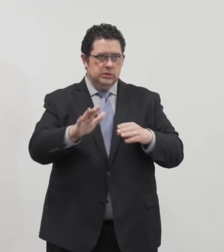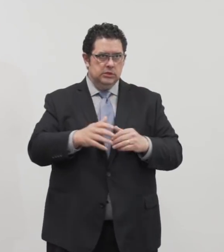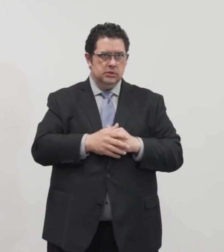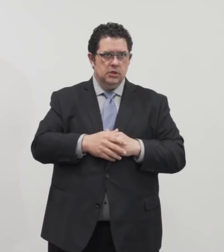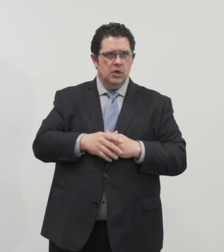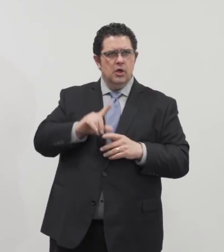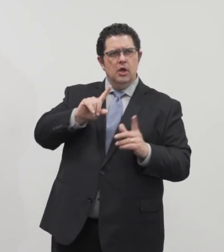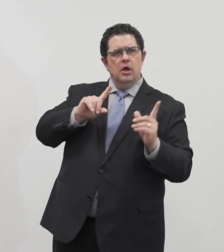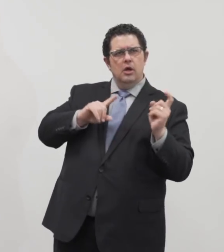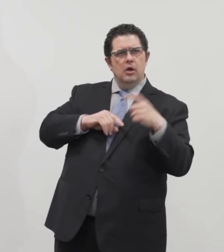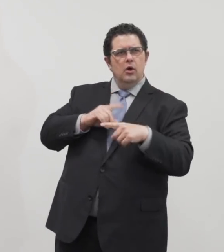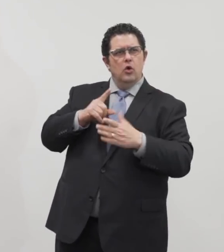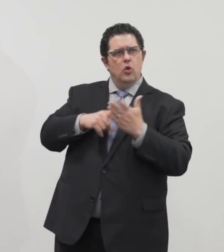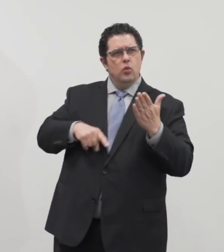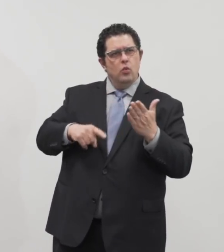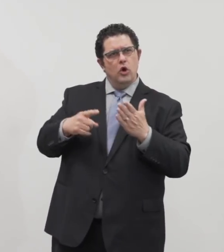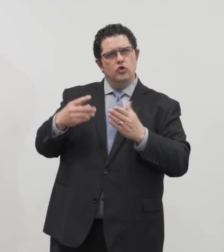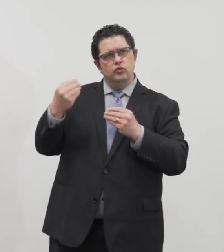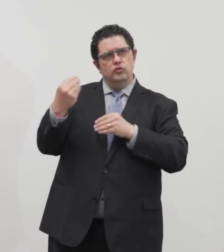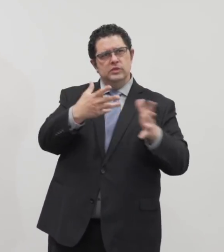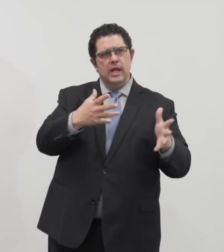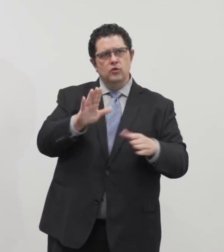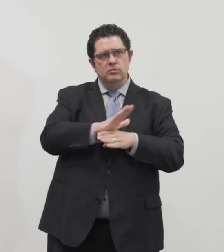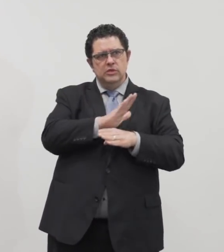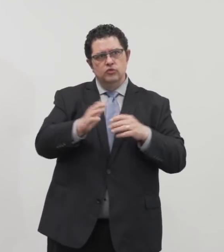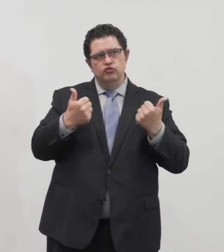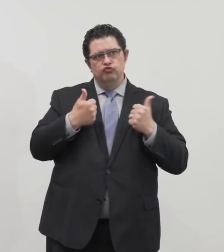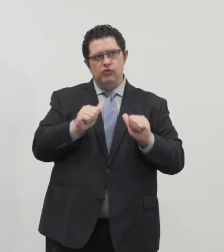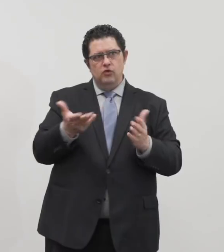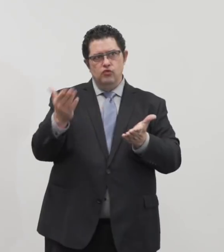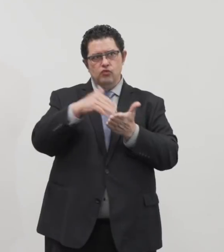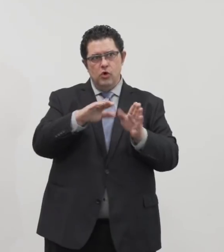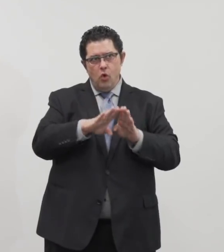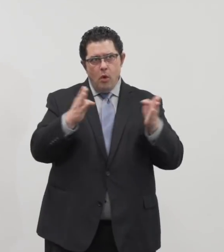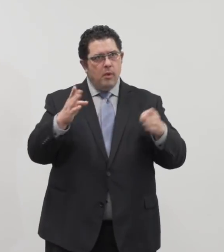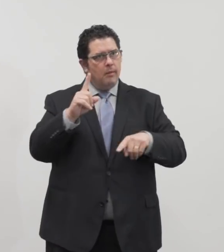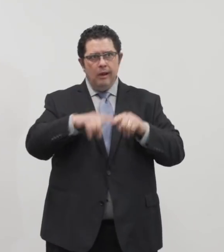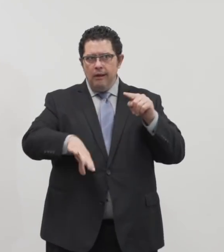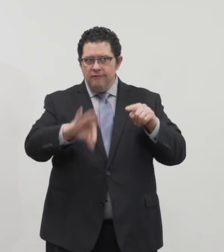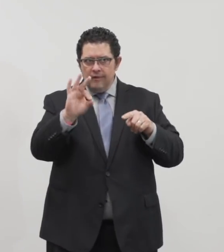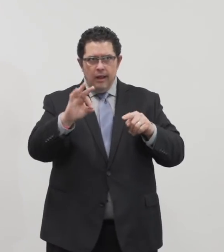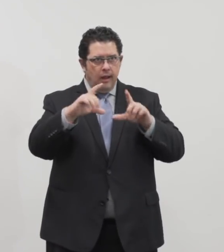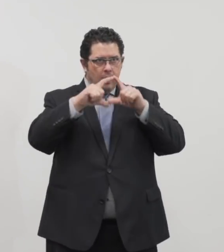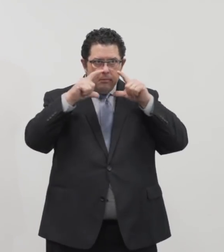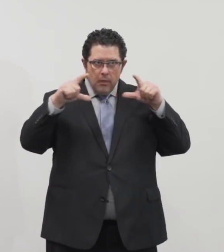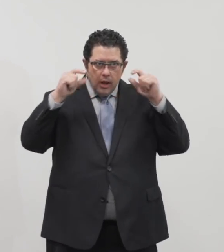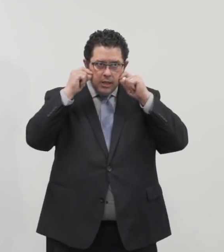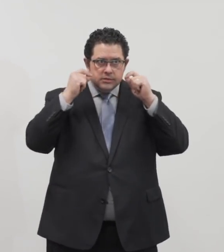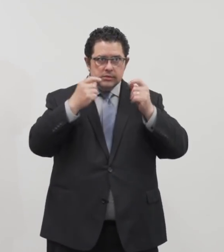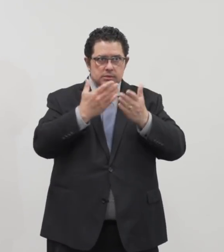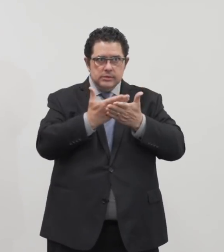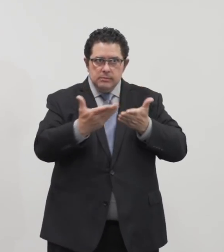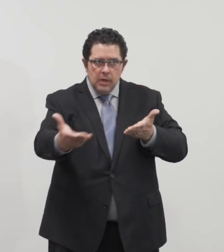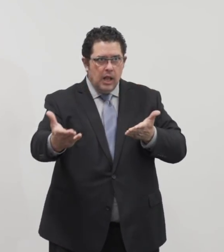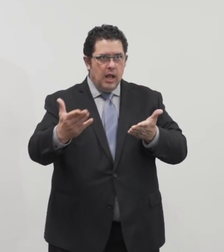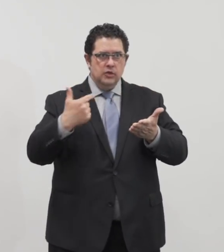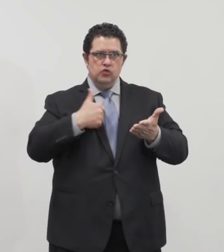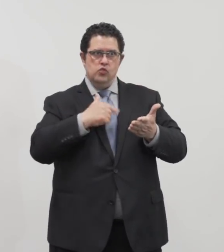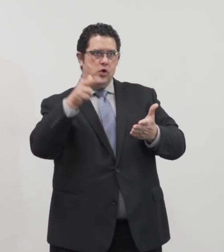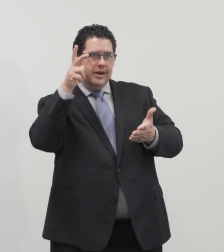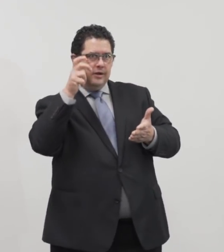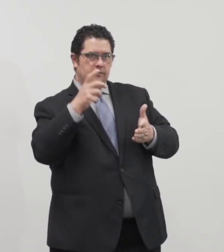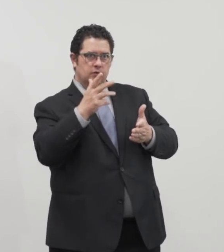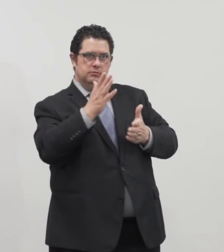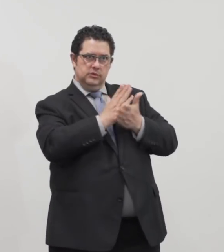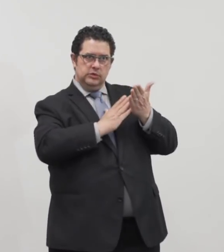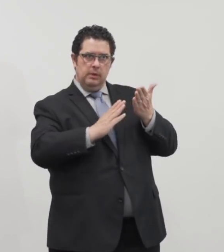to businesses that might be trying to reopen but can't find, you know, the masks and the supplies? We're hearing from some people